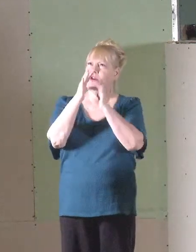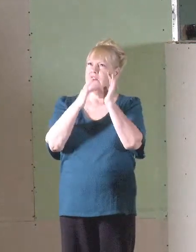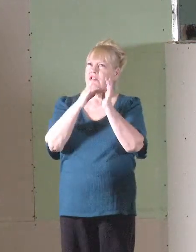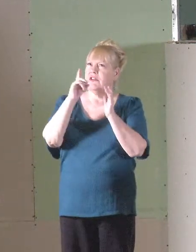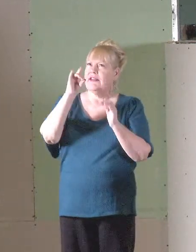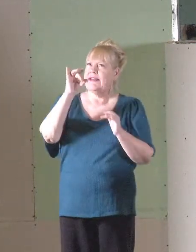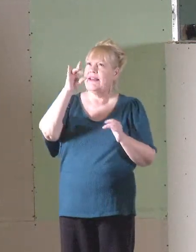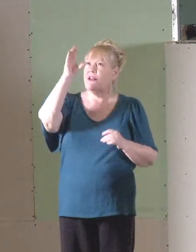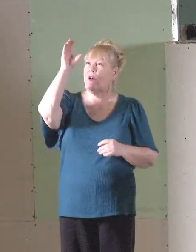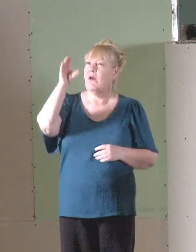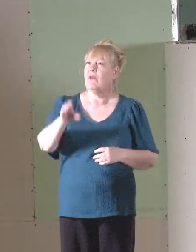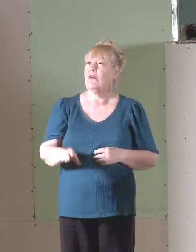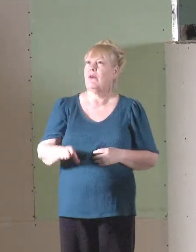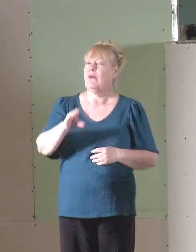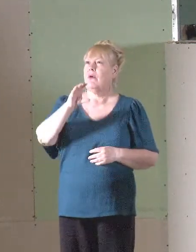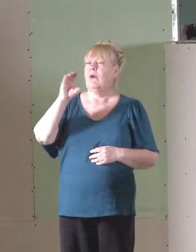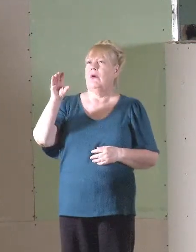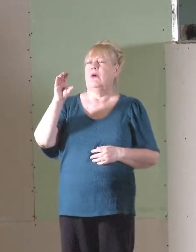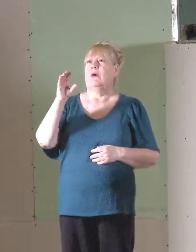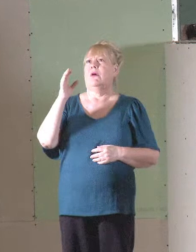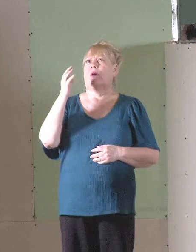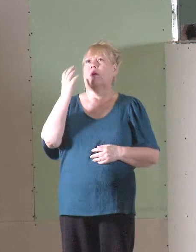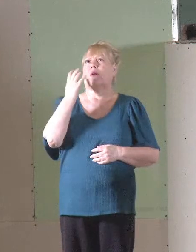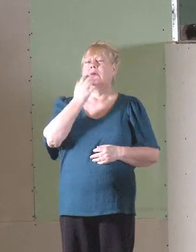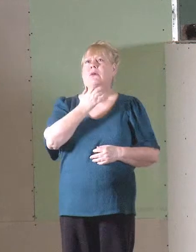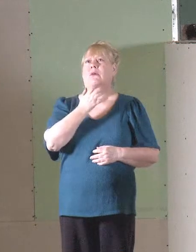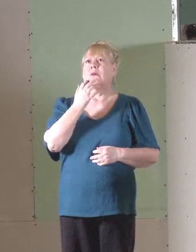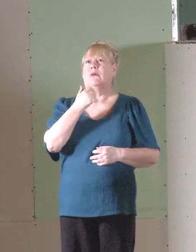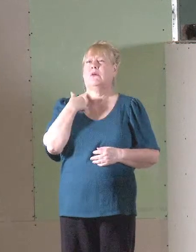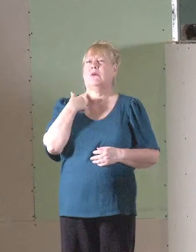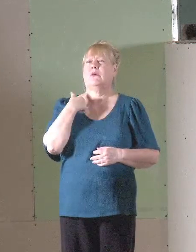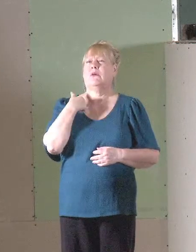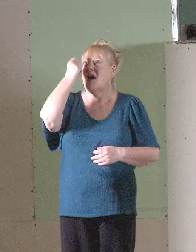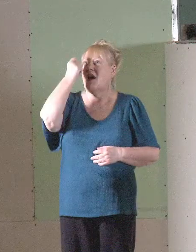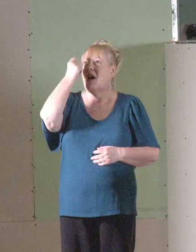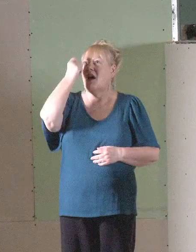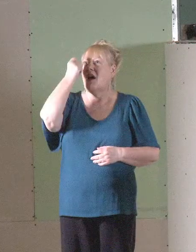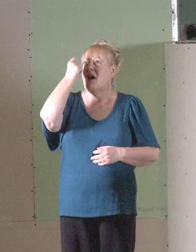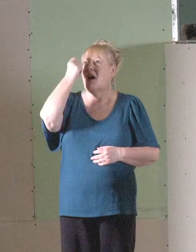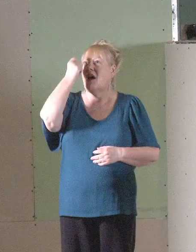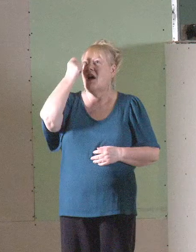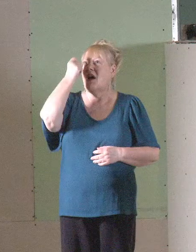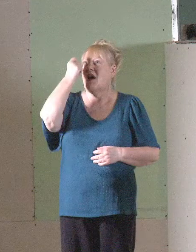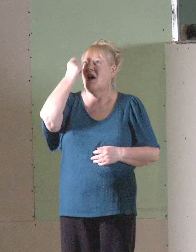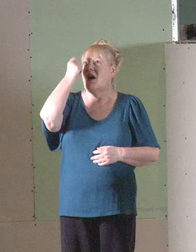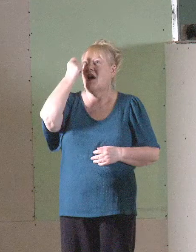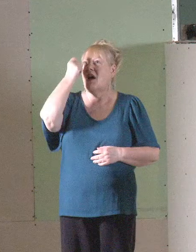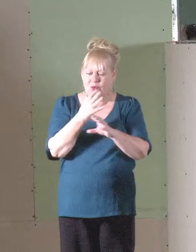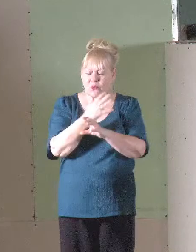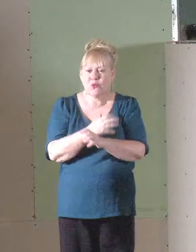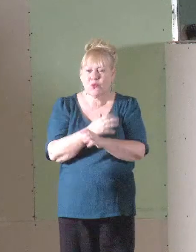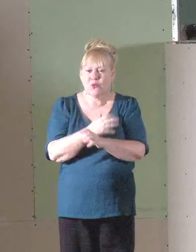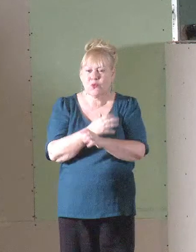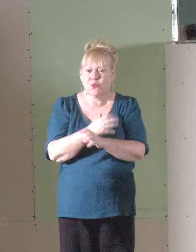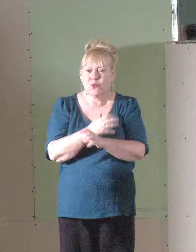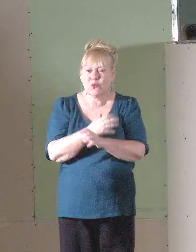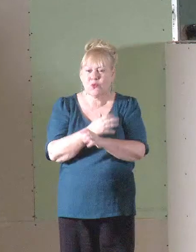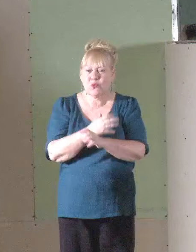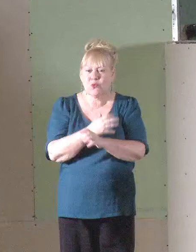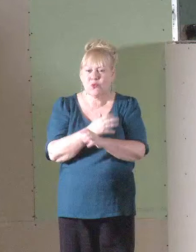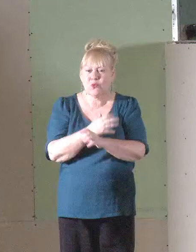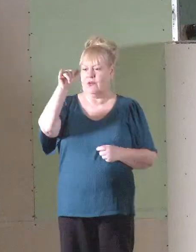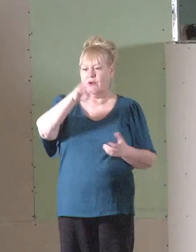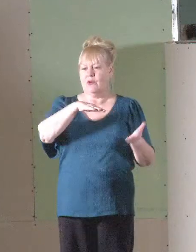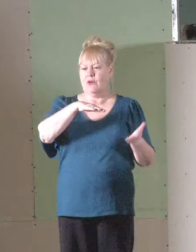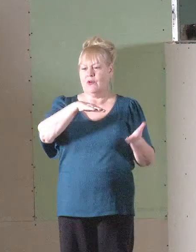us at the cross, when we understand what Jesus has done to save us from eternal death,